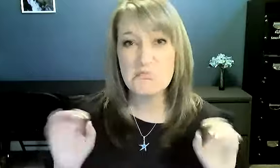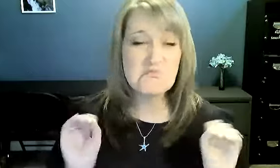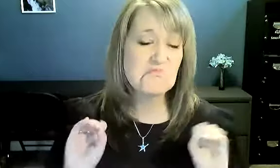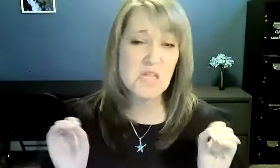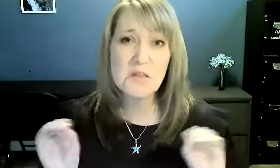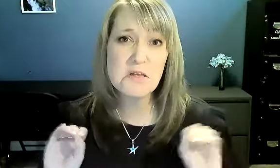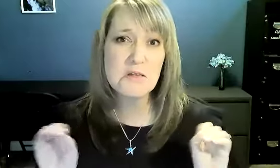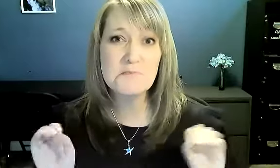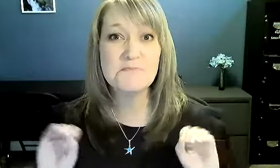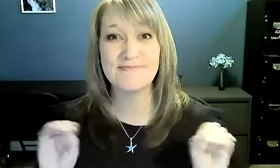Nothing.